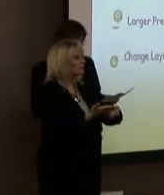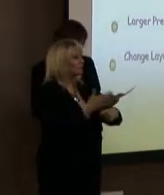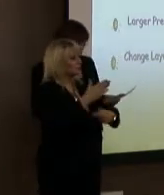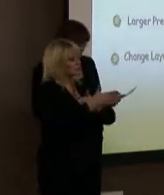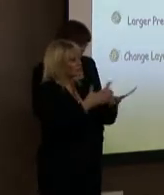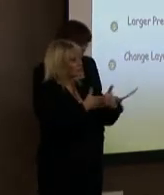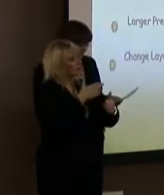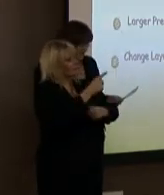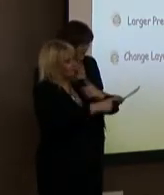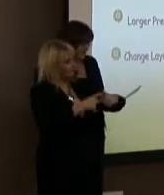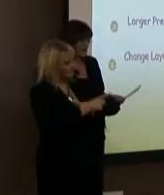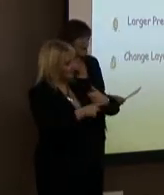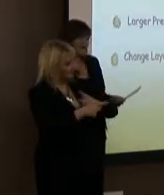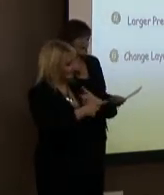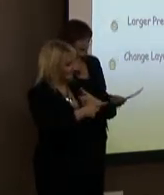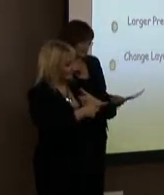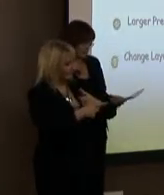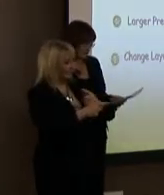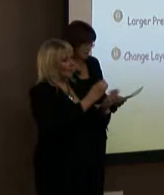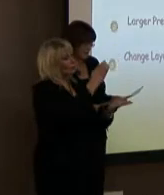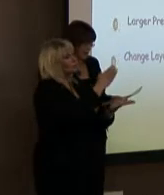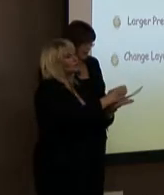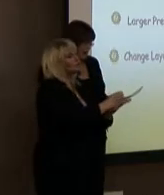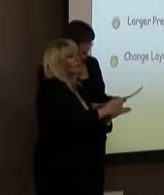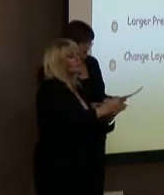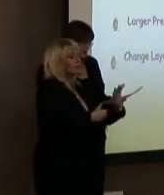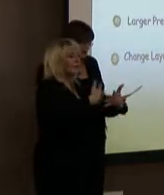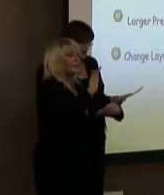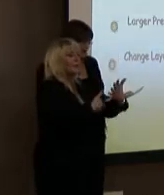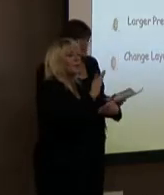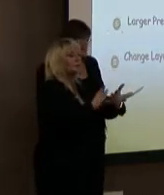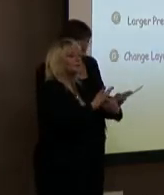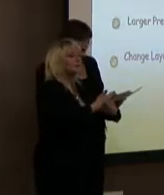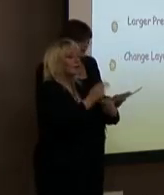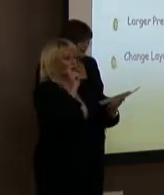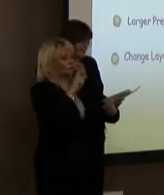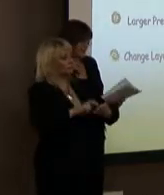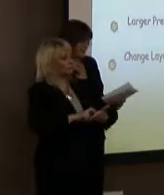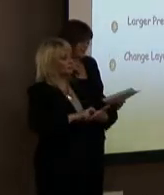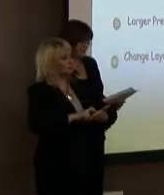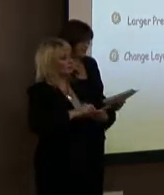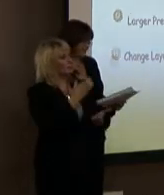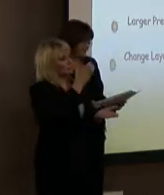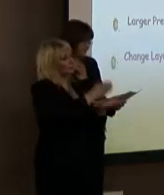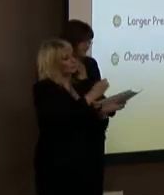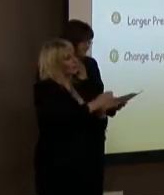with Company House. The charity accounts of Hull to Work is registered with the Charity Commission.